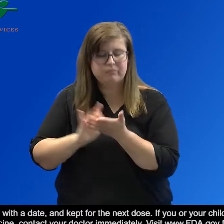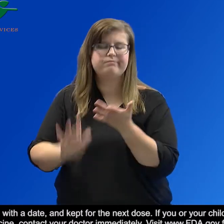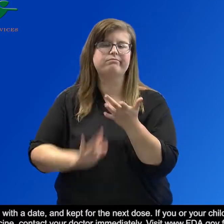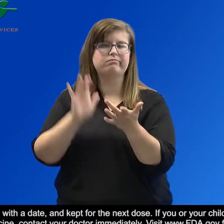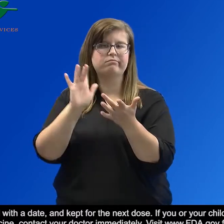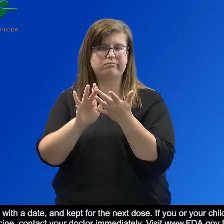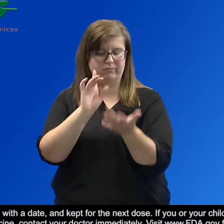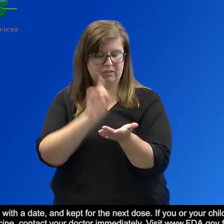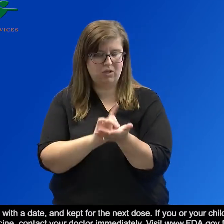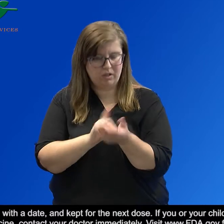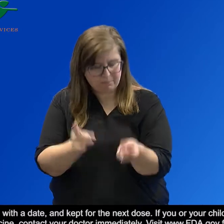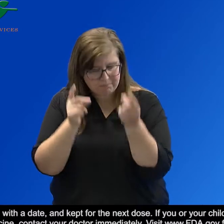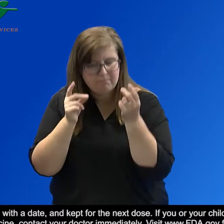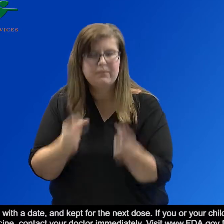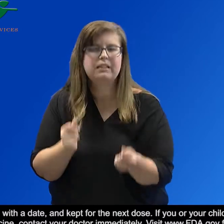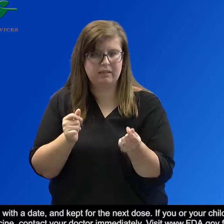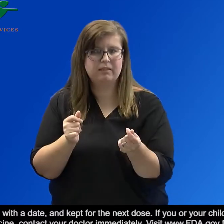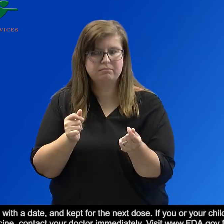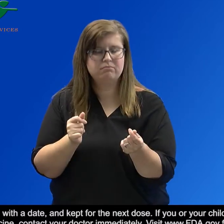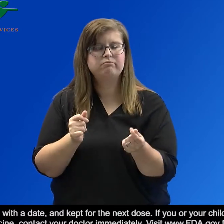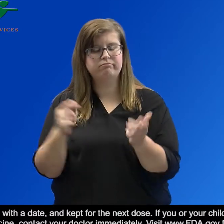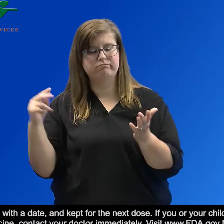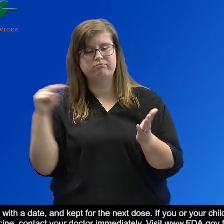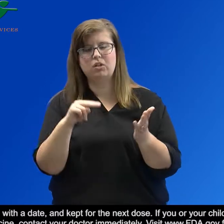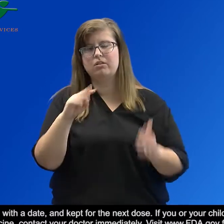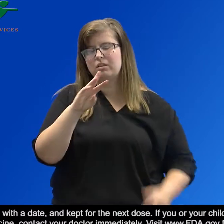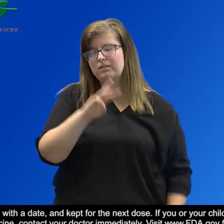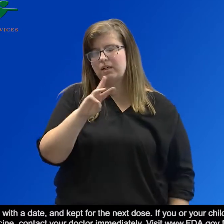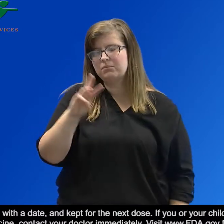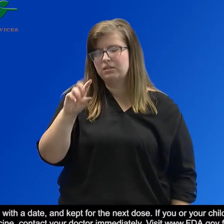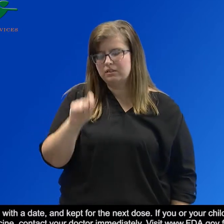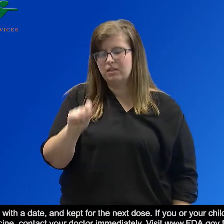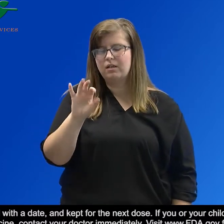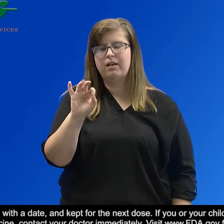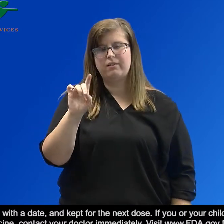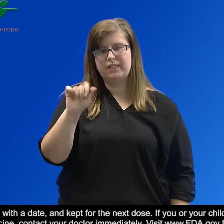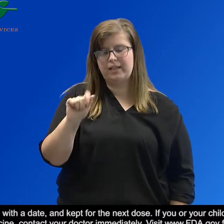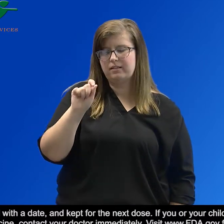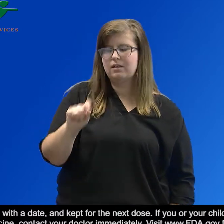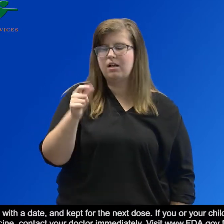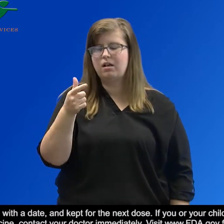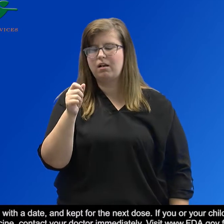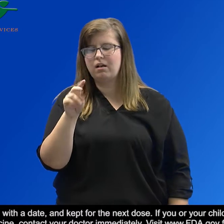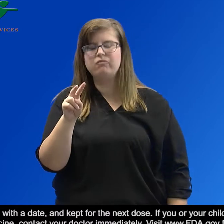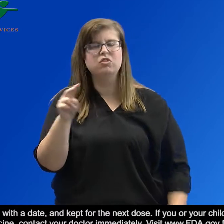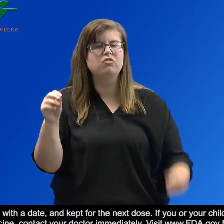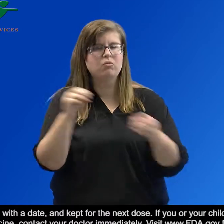contact your doctor immediately. Visit www.fda.gov for more information.